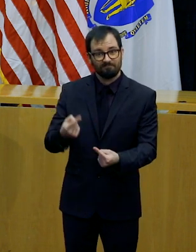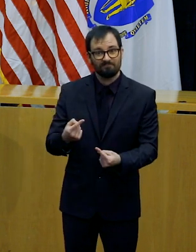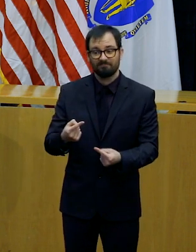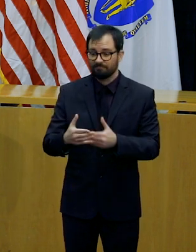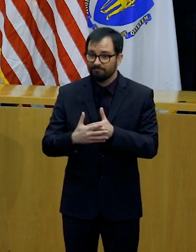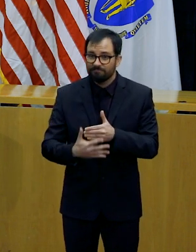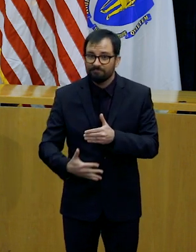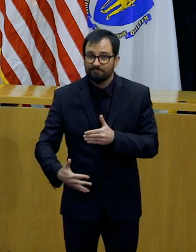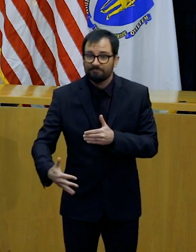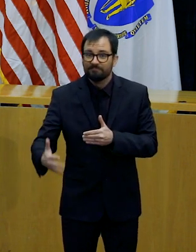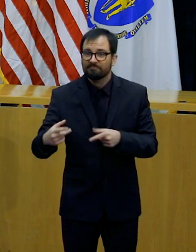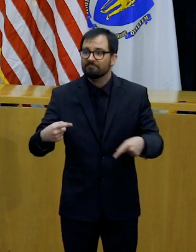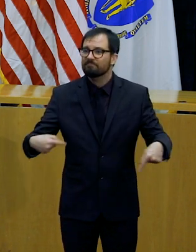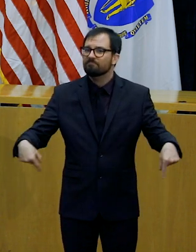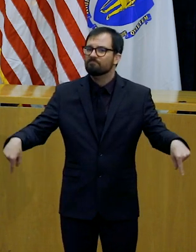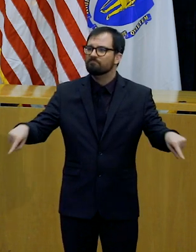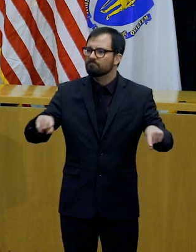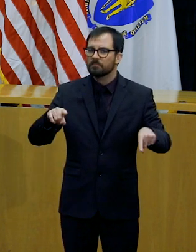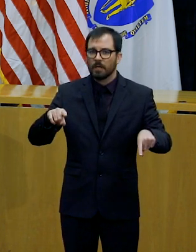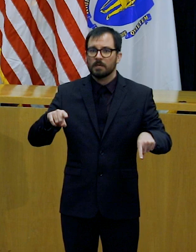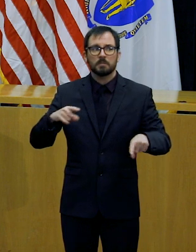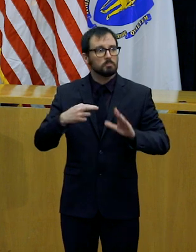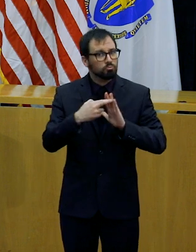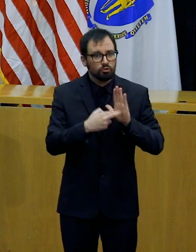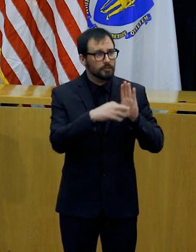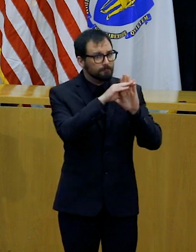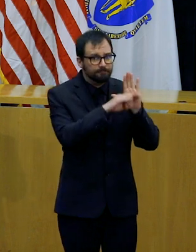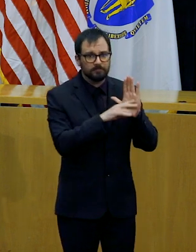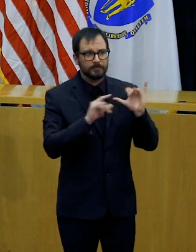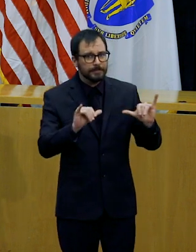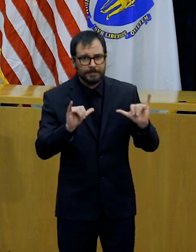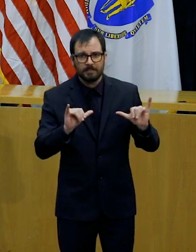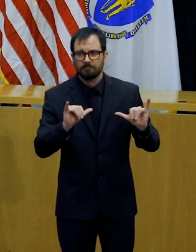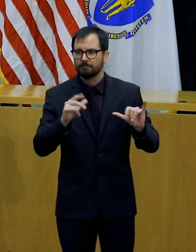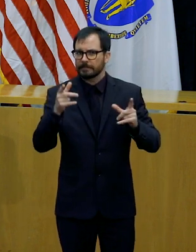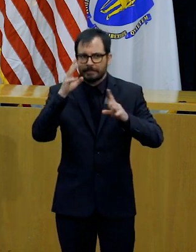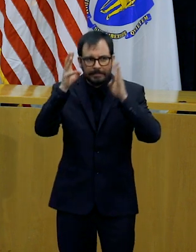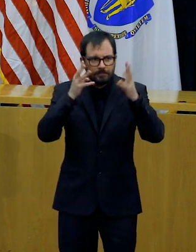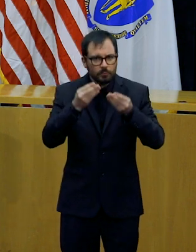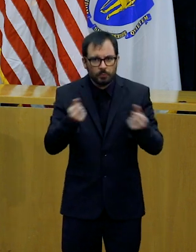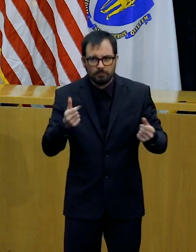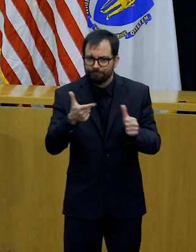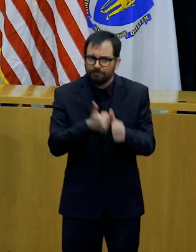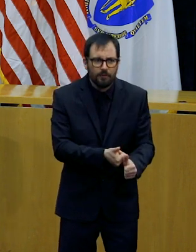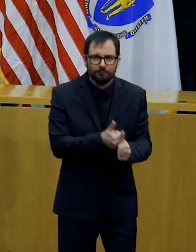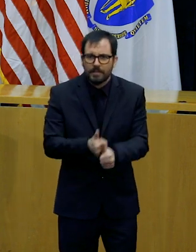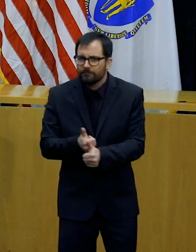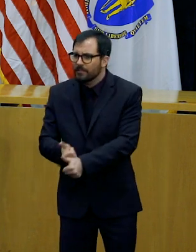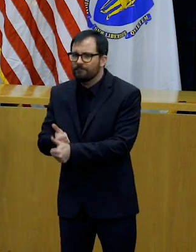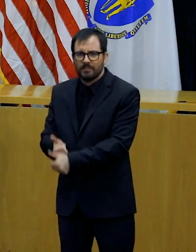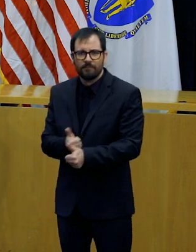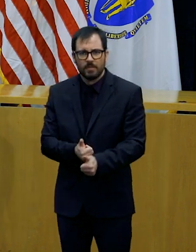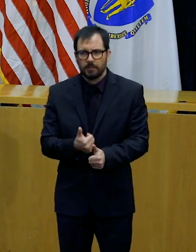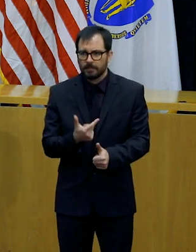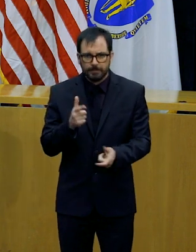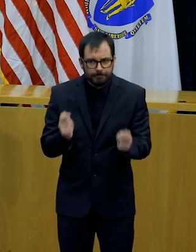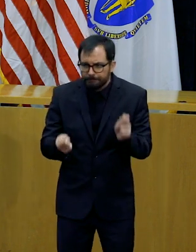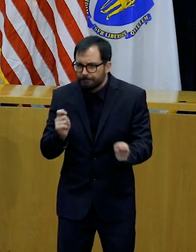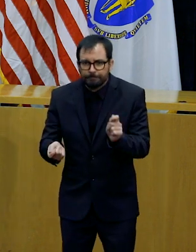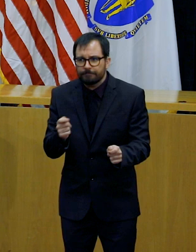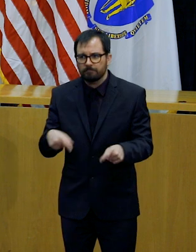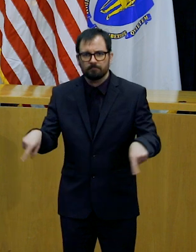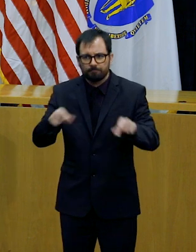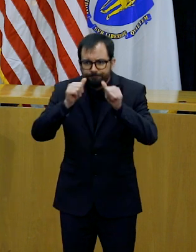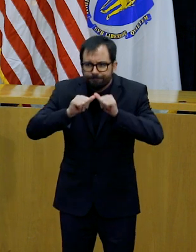and guts to this process. And we appreciate enormously their commitment to staying home, distancing